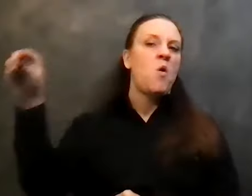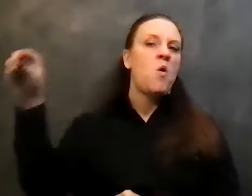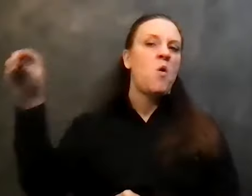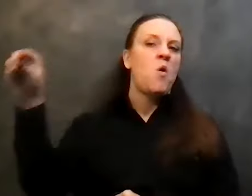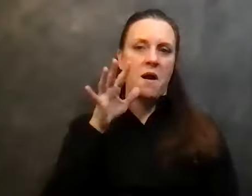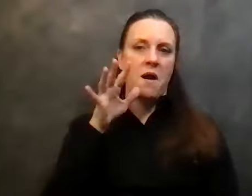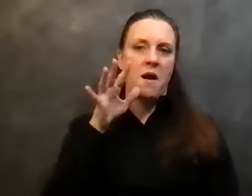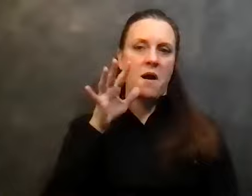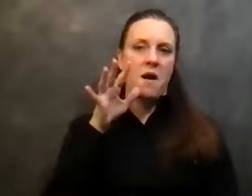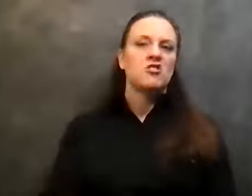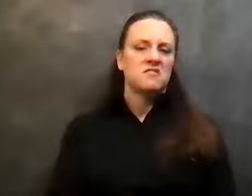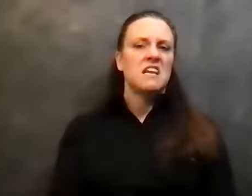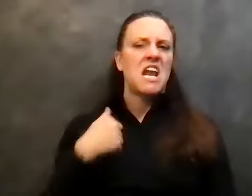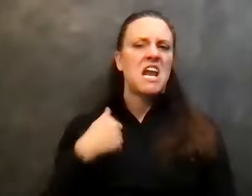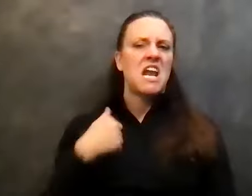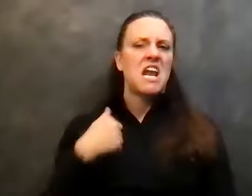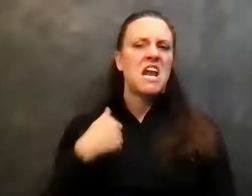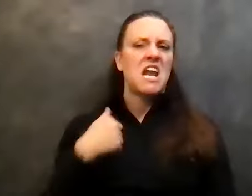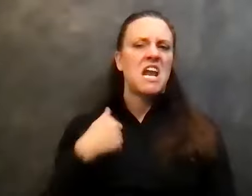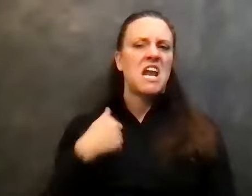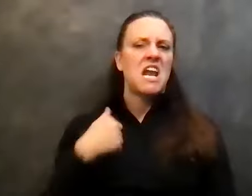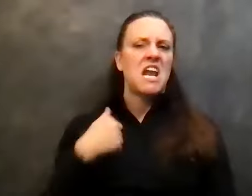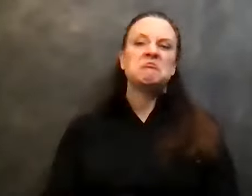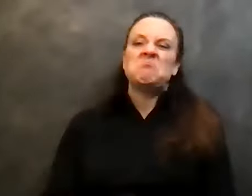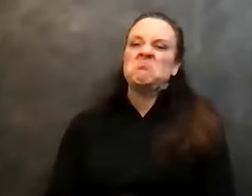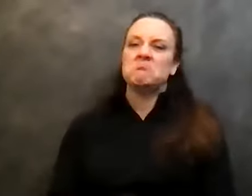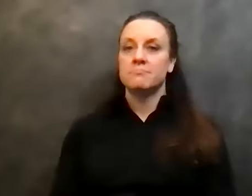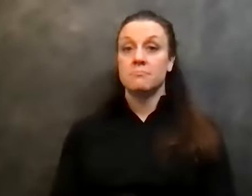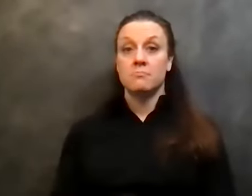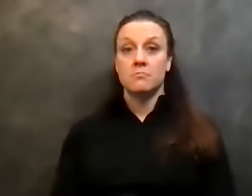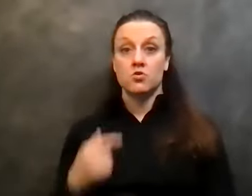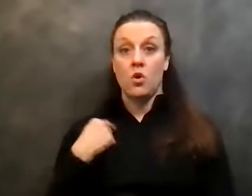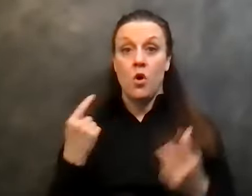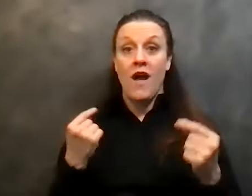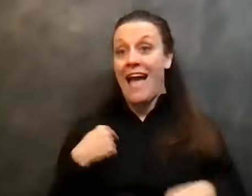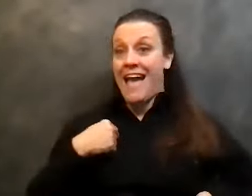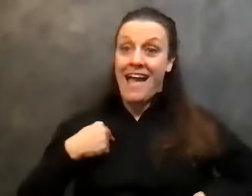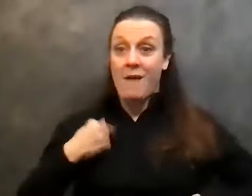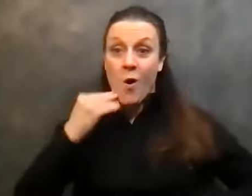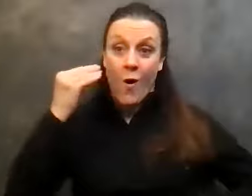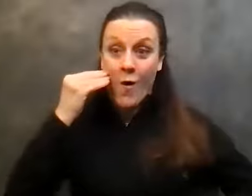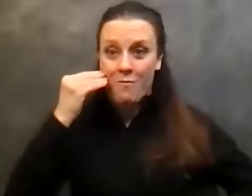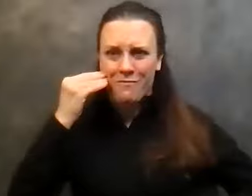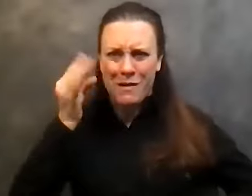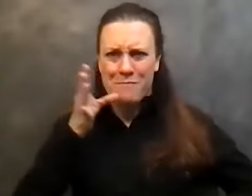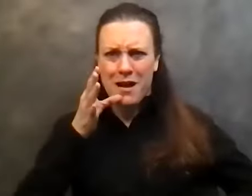Jersey and I'll paint the house. So, so I said, Hey, I'm home, you know? And she's like, Oh my God.